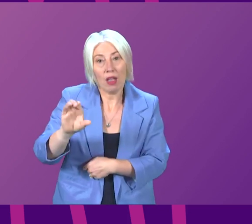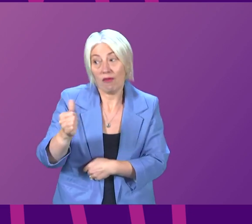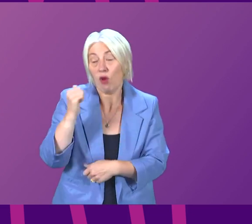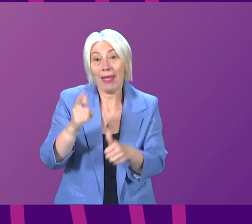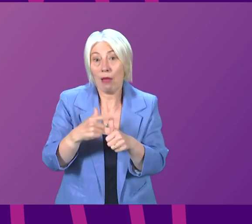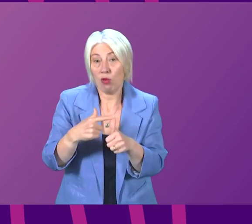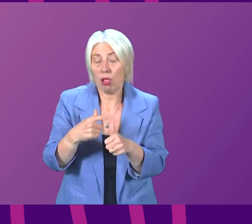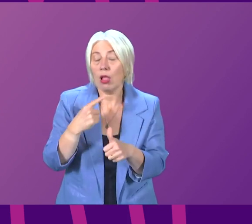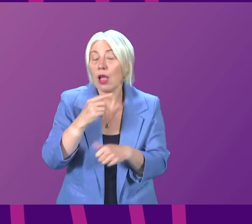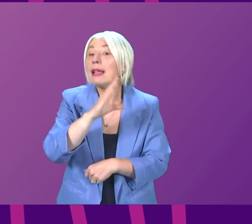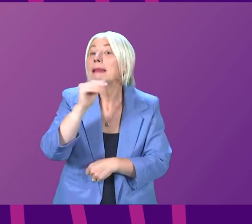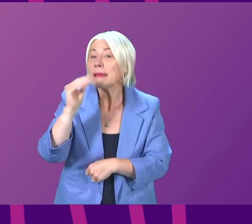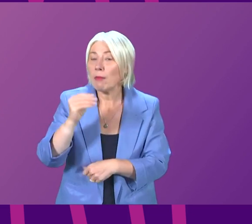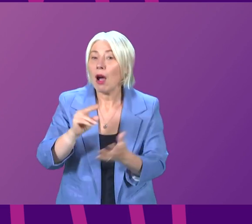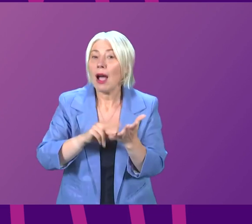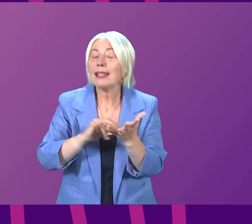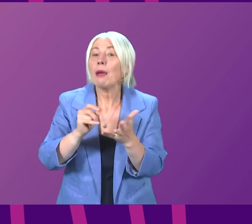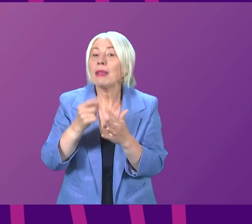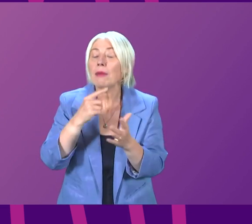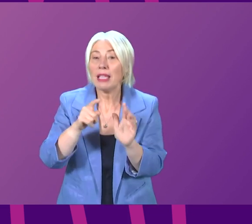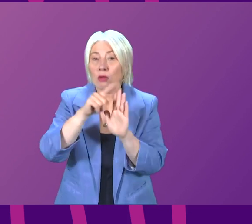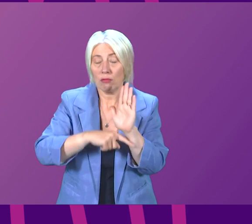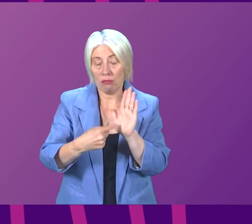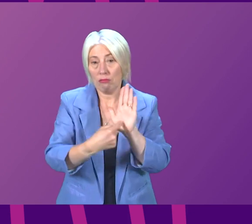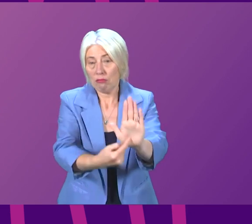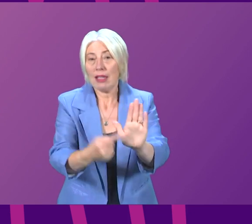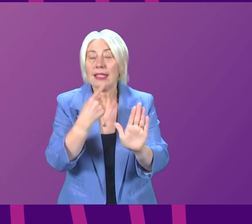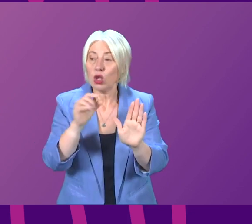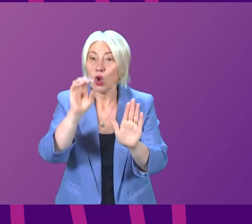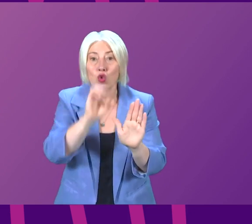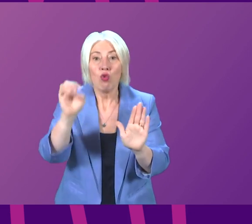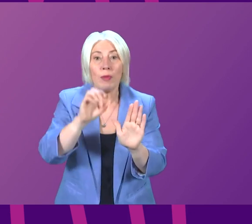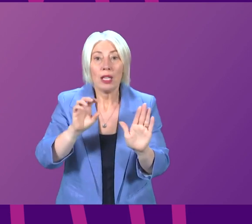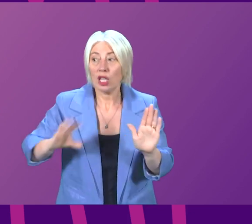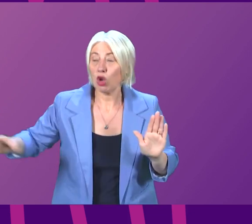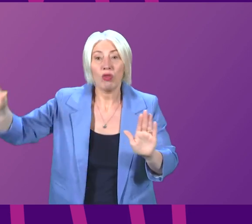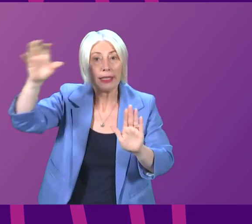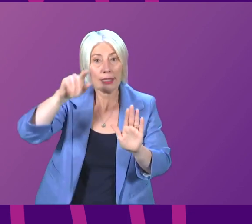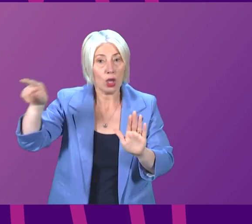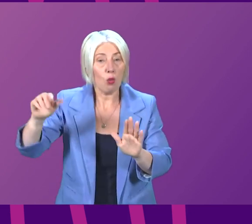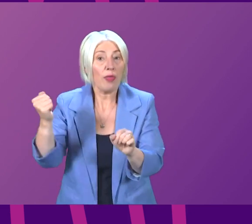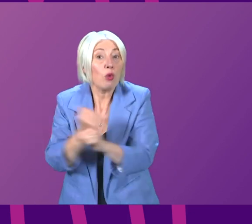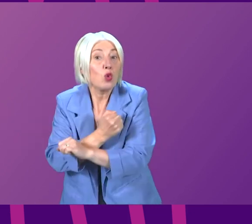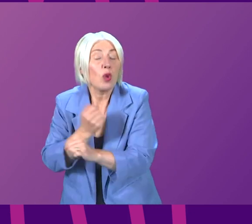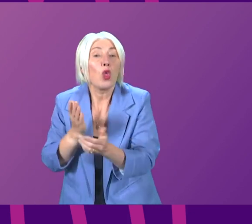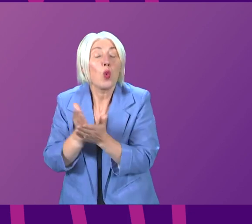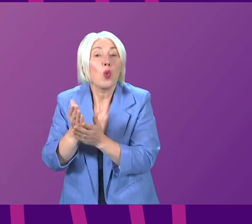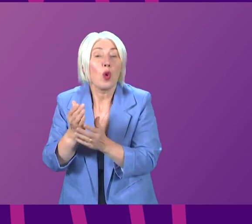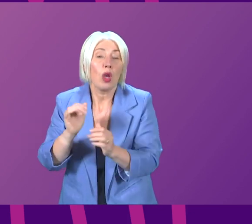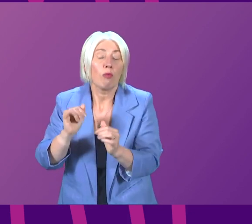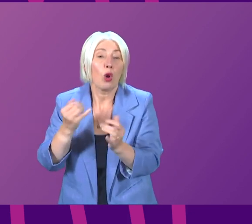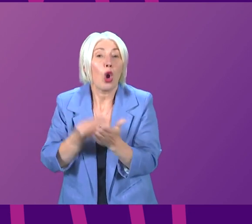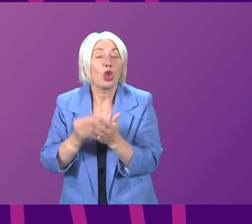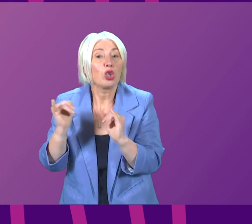the summer, the SNP published a document outlining what actions European countries were taking in the face of the cost-of-living crisis. In that